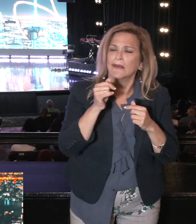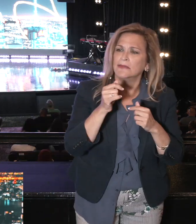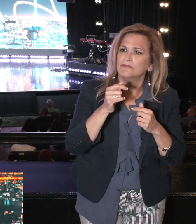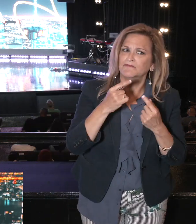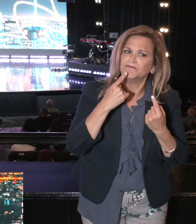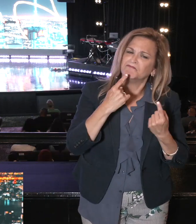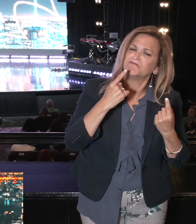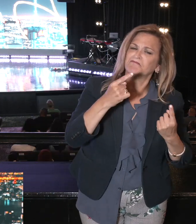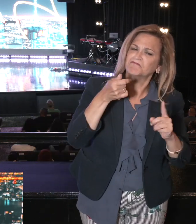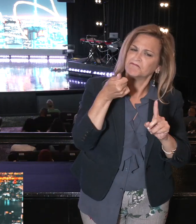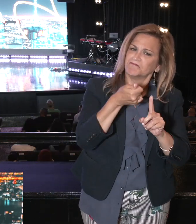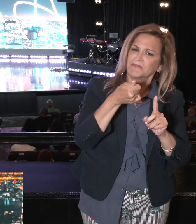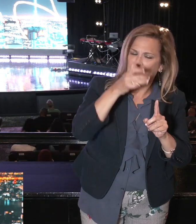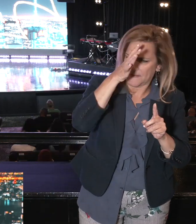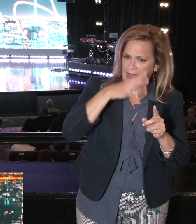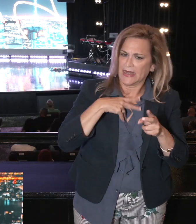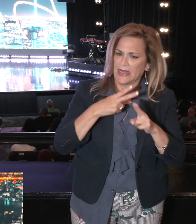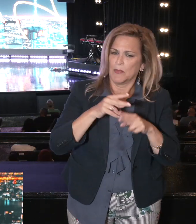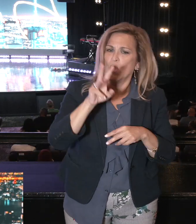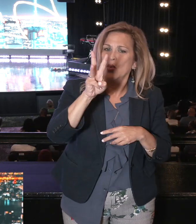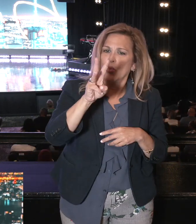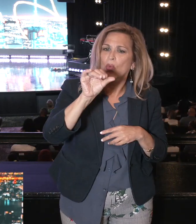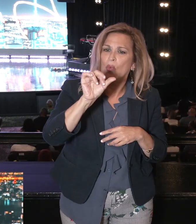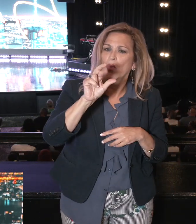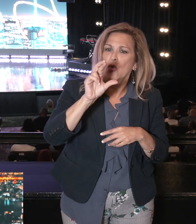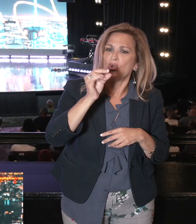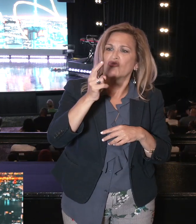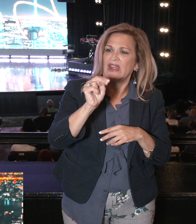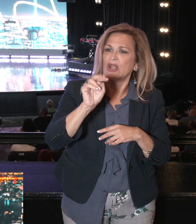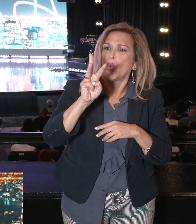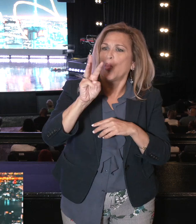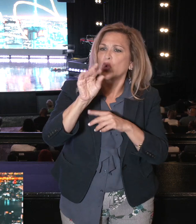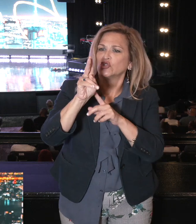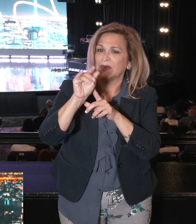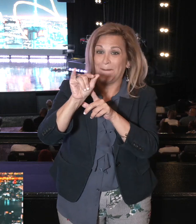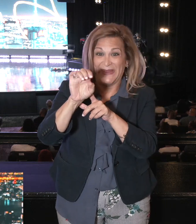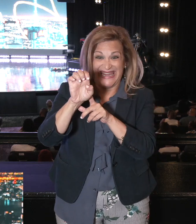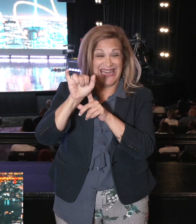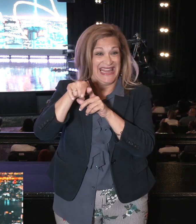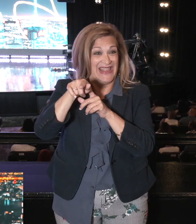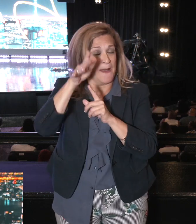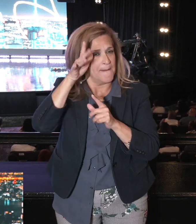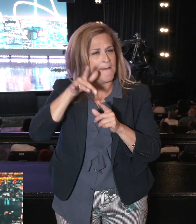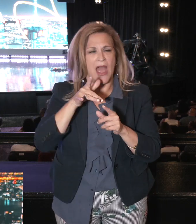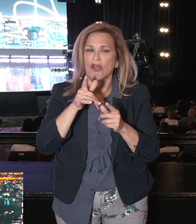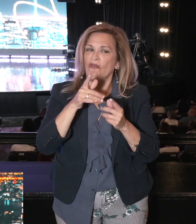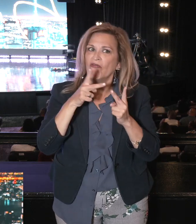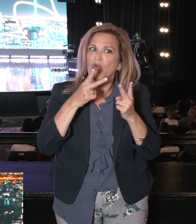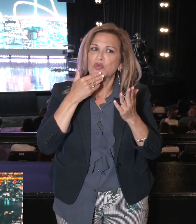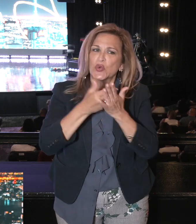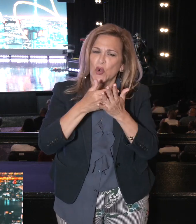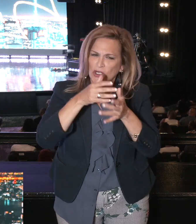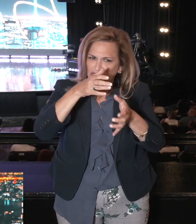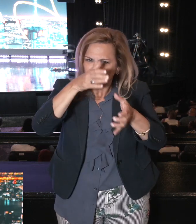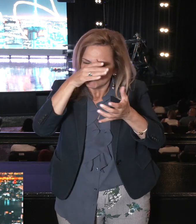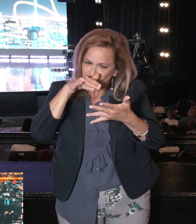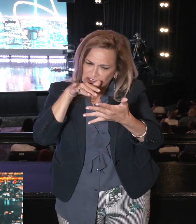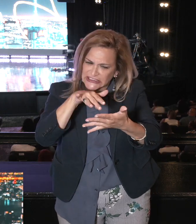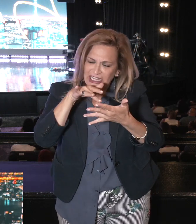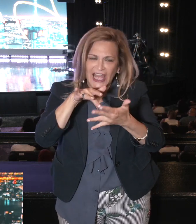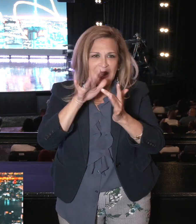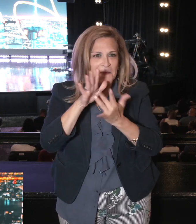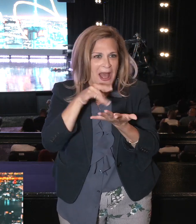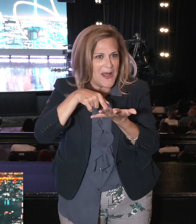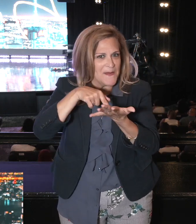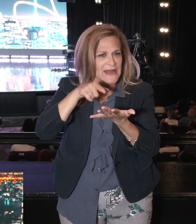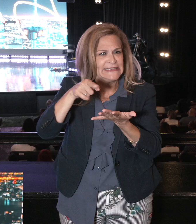commentaries. He's a great writer. Said, outlook determines outcome. How you perceive something is what's going to happen. We just had the Yankees and Mets up